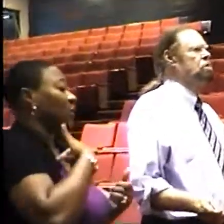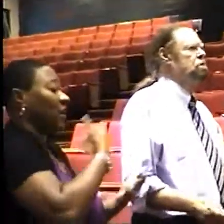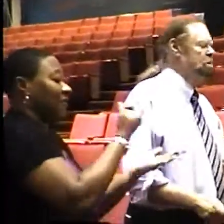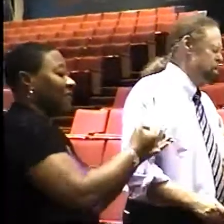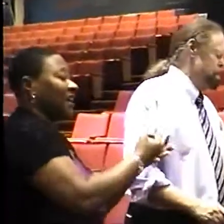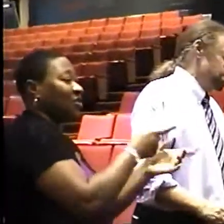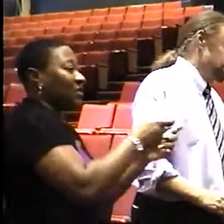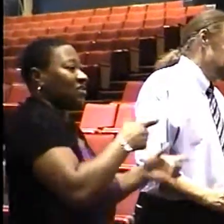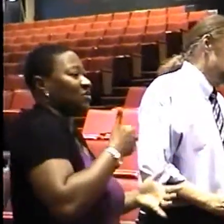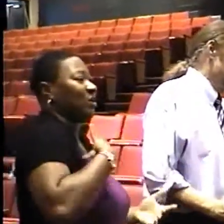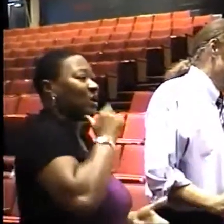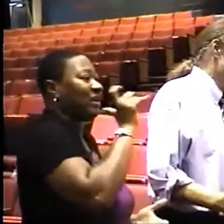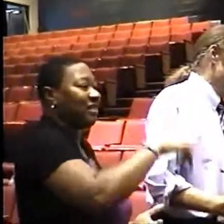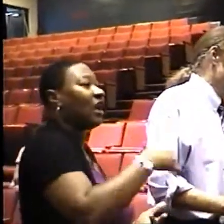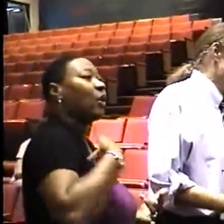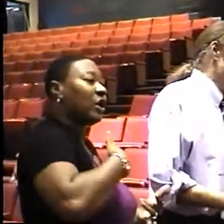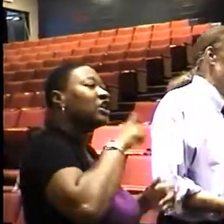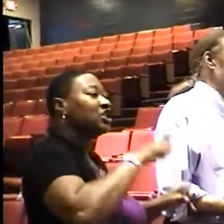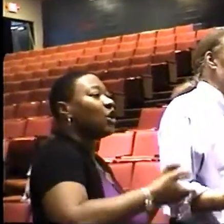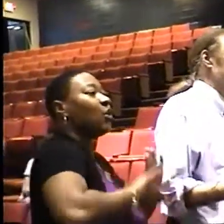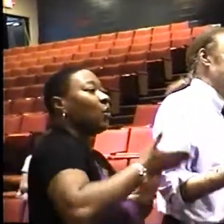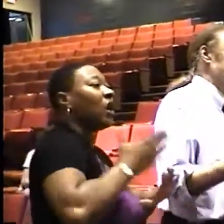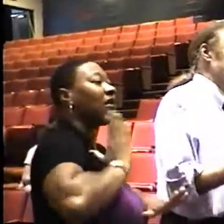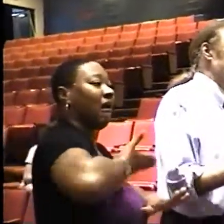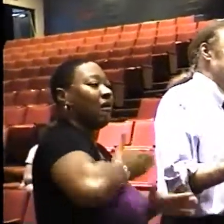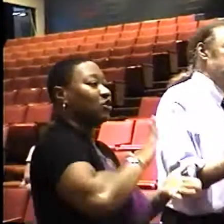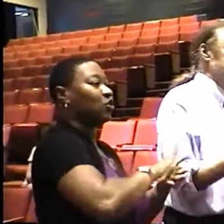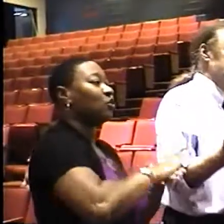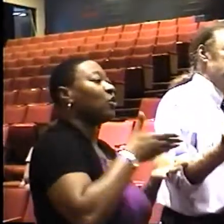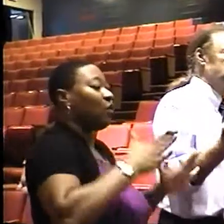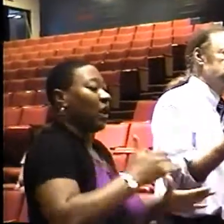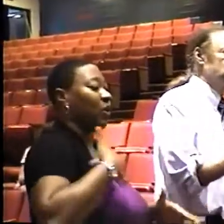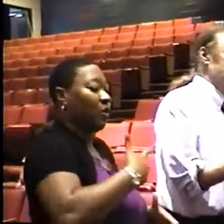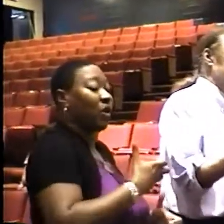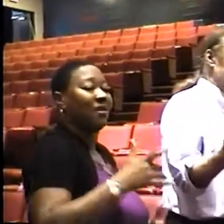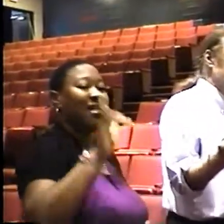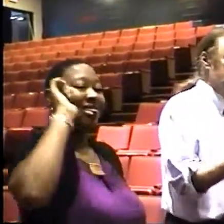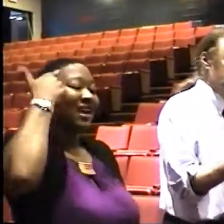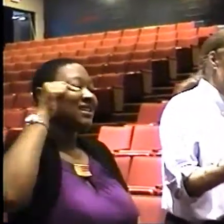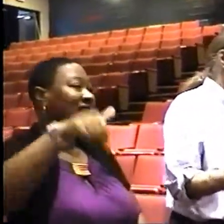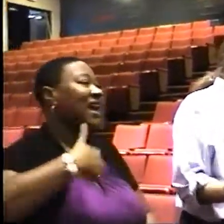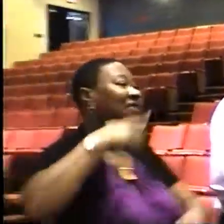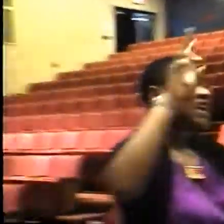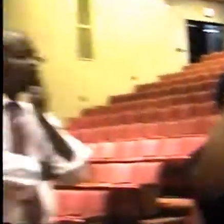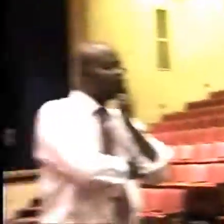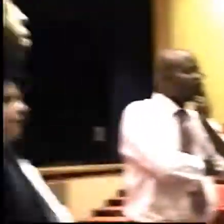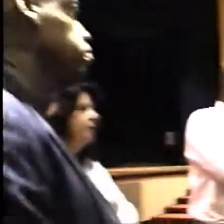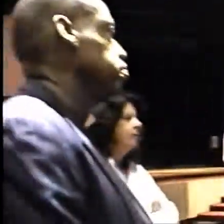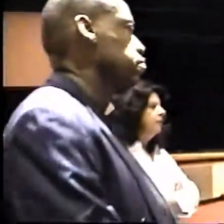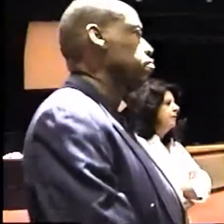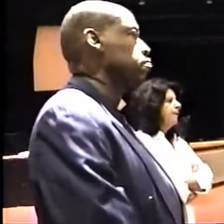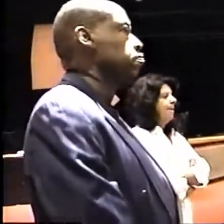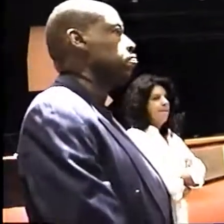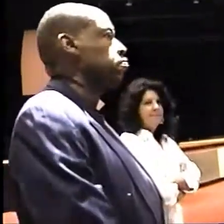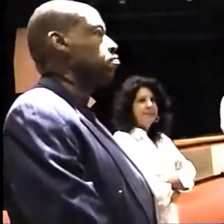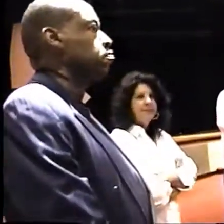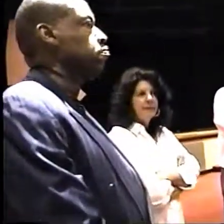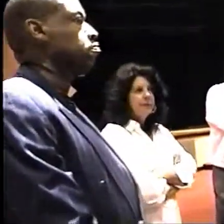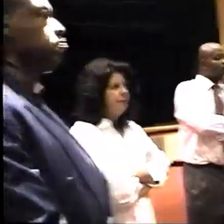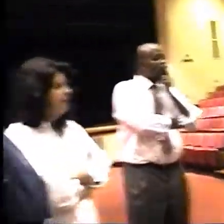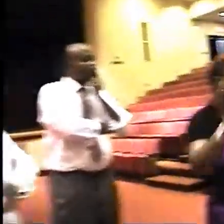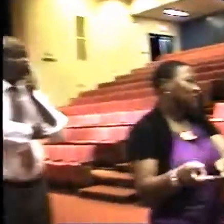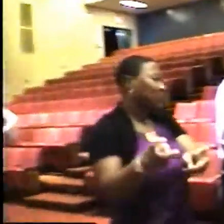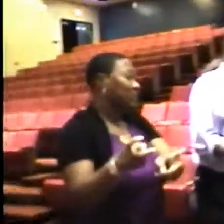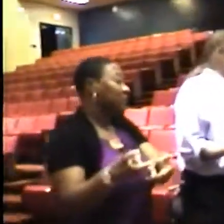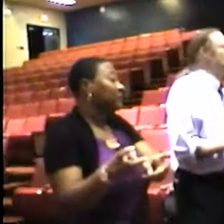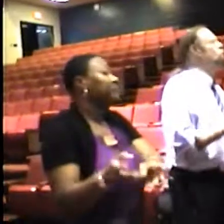ought to be allowed to, uh, to run our, our show and, and Lansing needs to clean up its own mess because they, they created this problem. The judge ordered